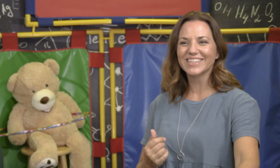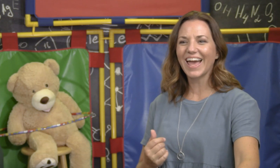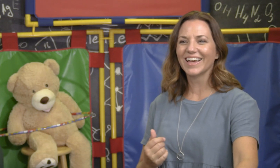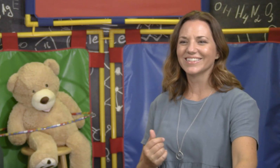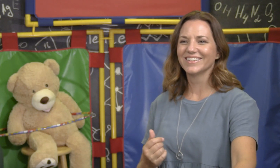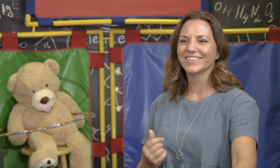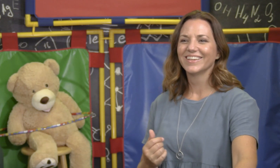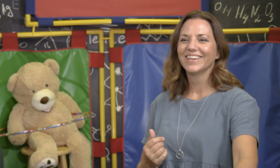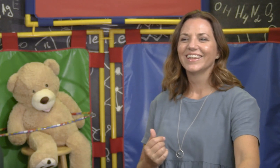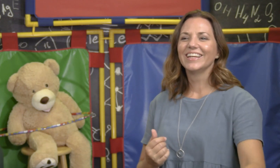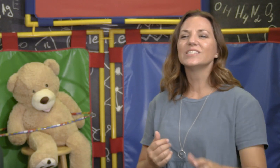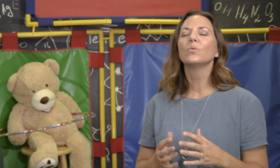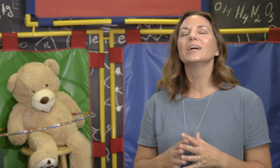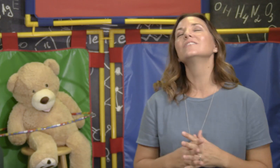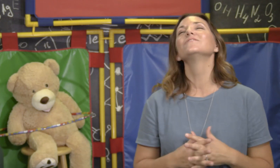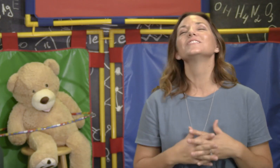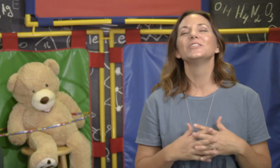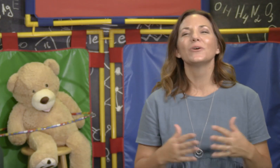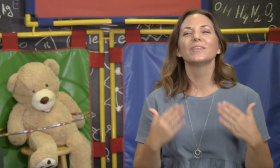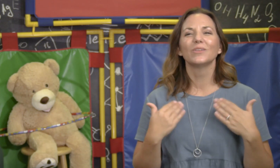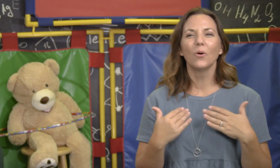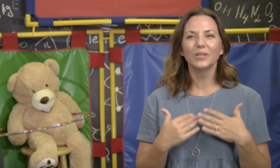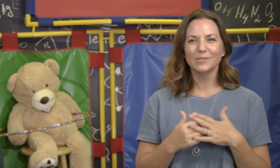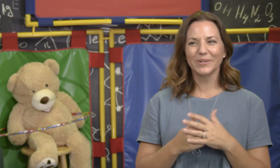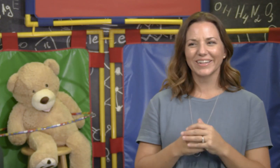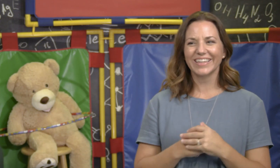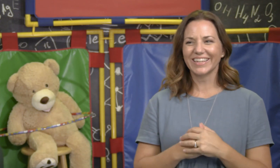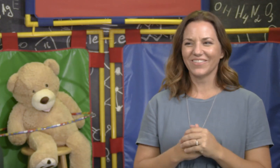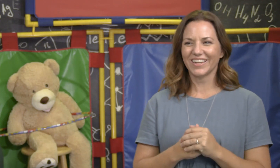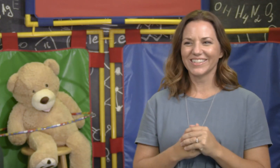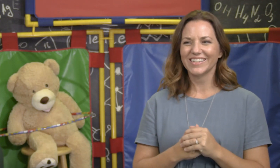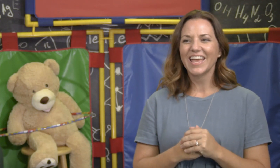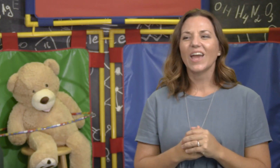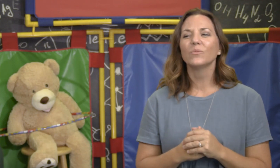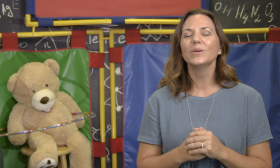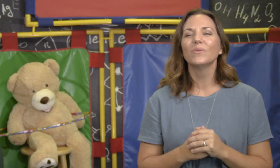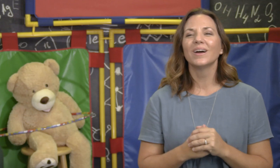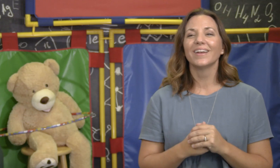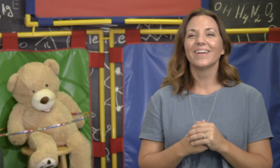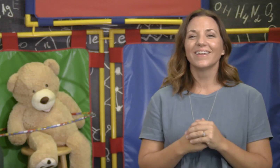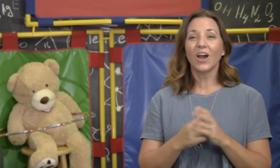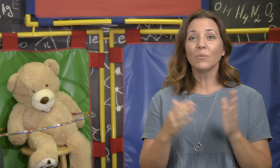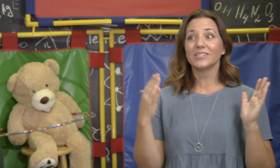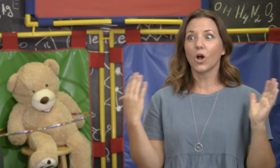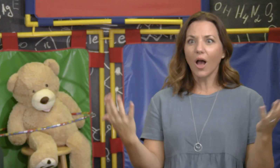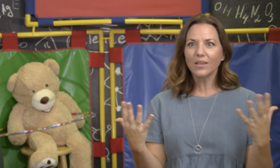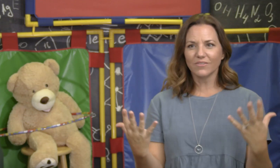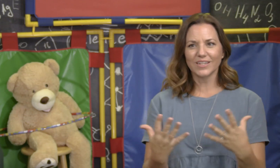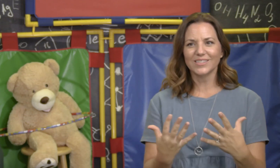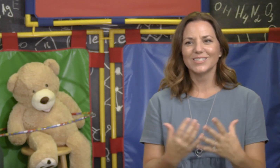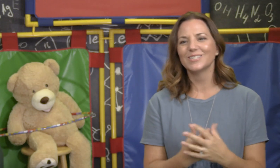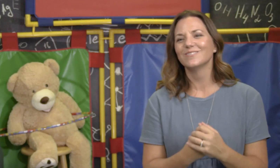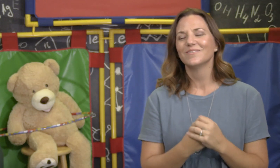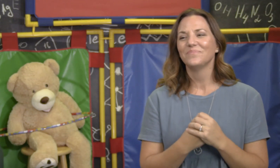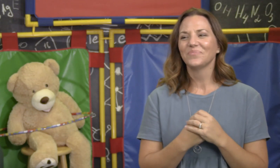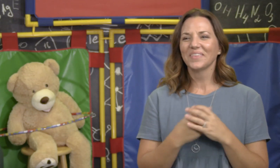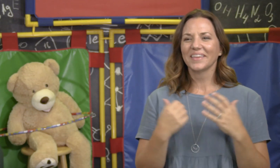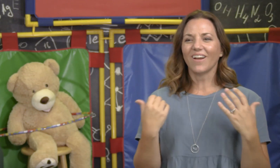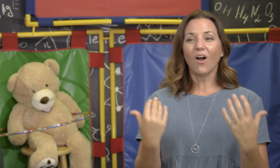that? It's wonderful to know that the Holy Spirit can live in us. And God wants all of us all